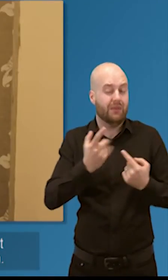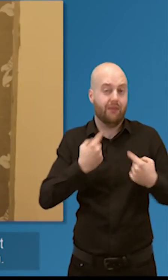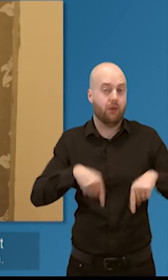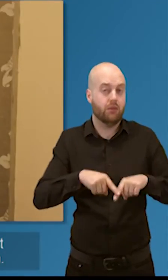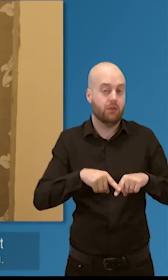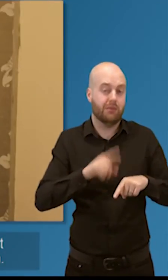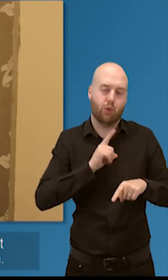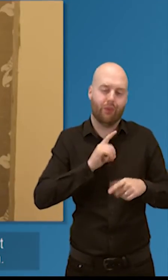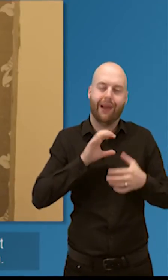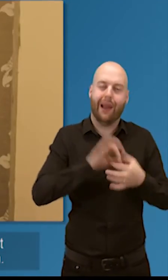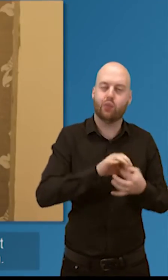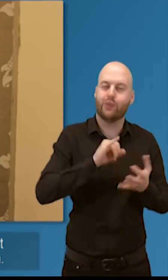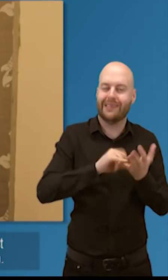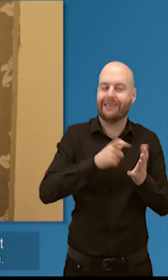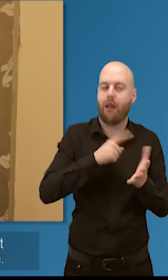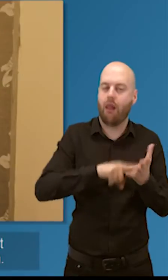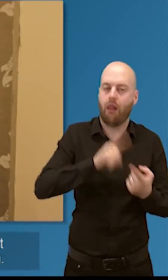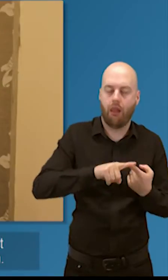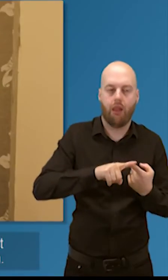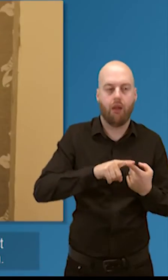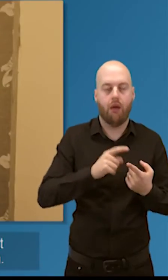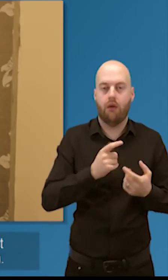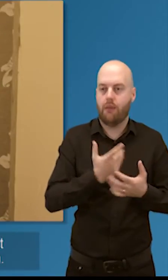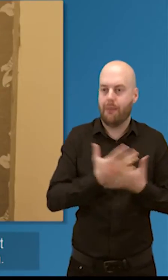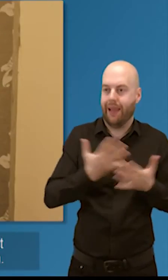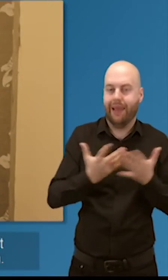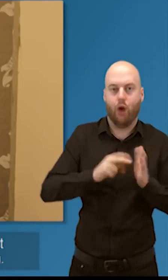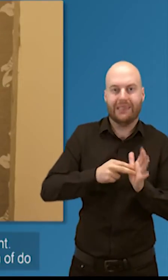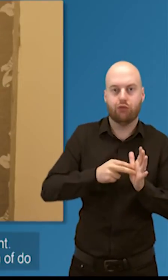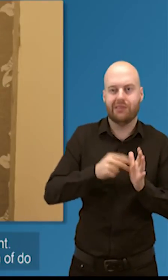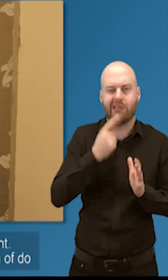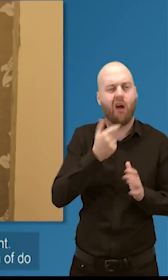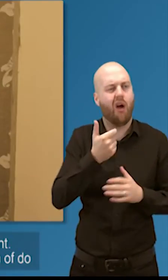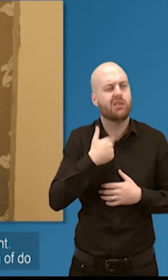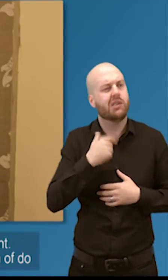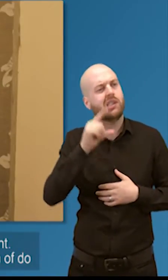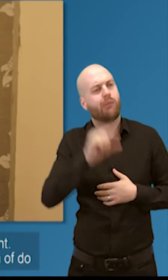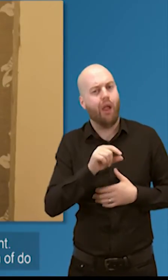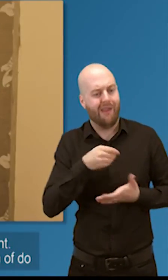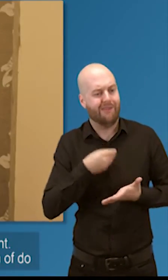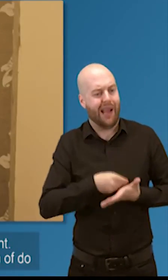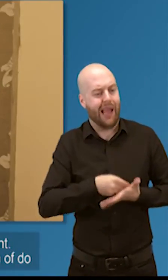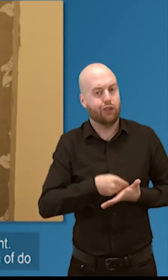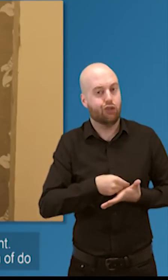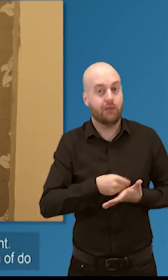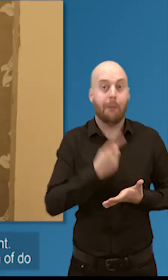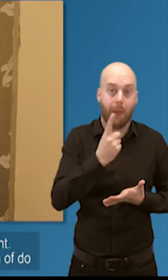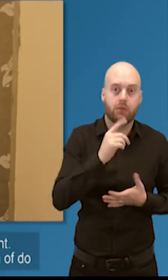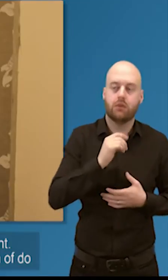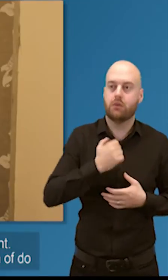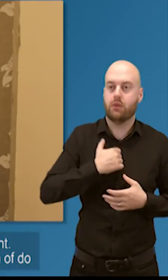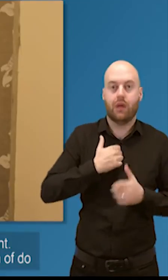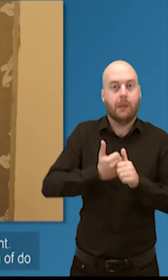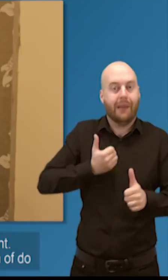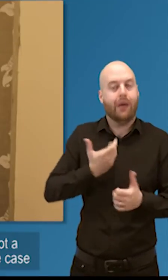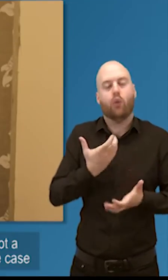in terms of the impact that they have, the reach they have and so on. So that's not the only thing we take into account. There have been discussions